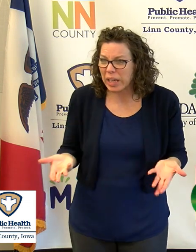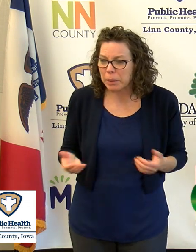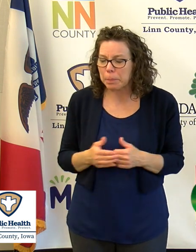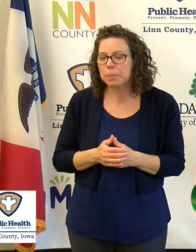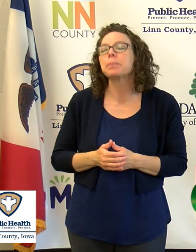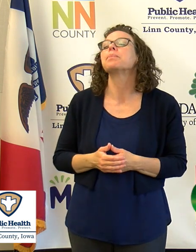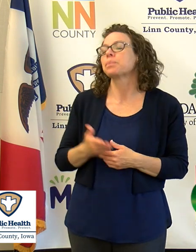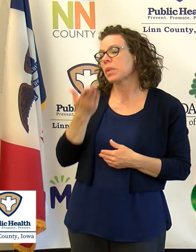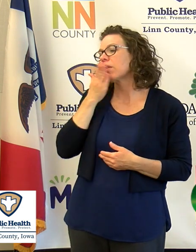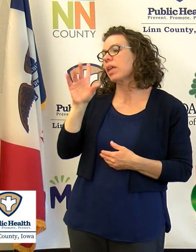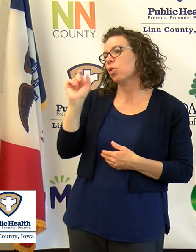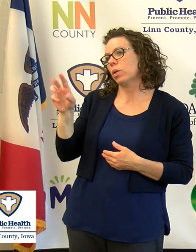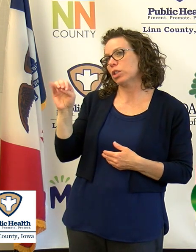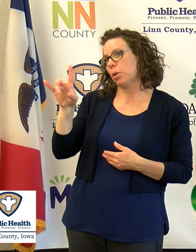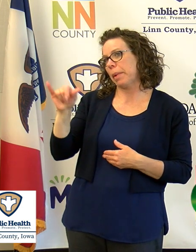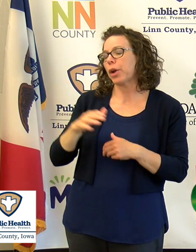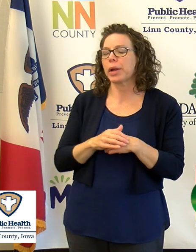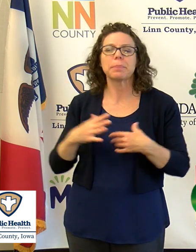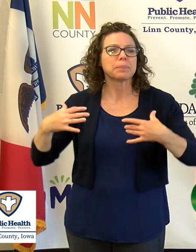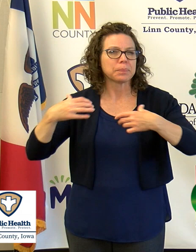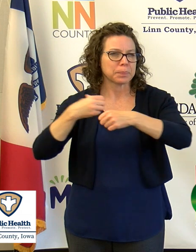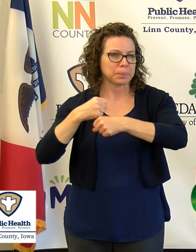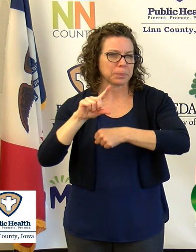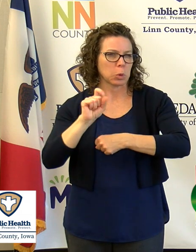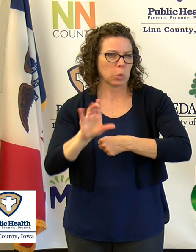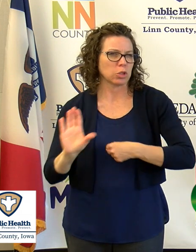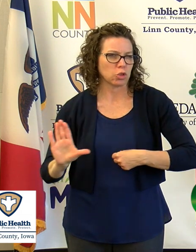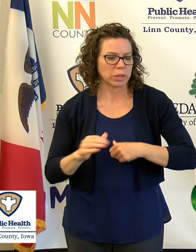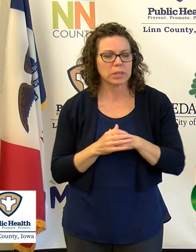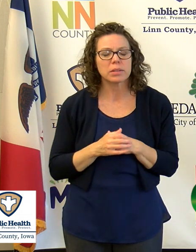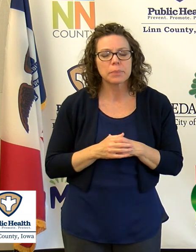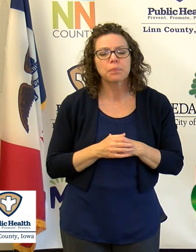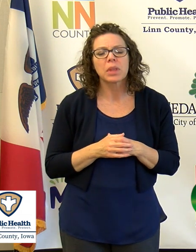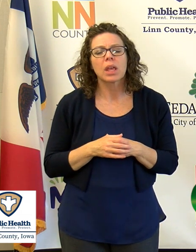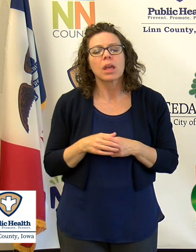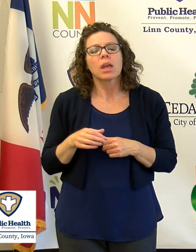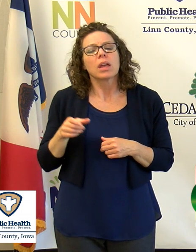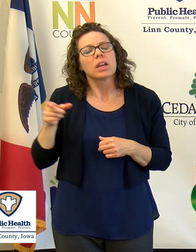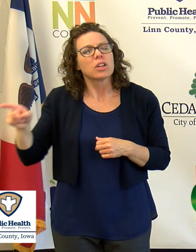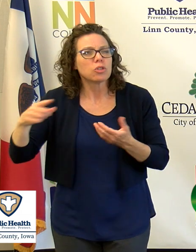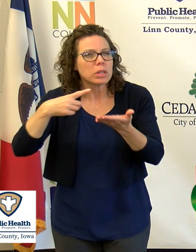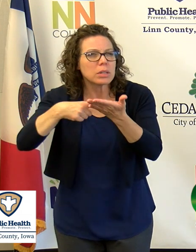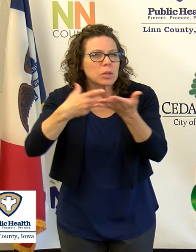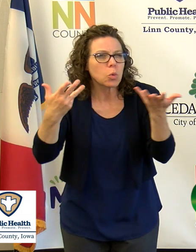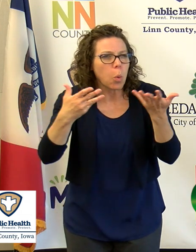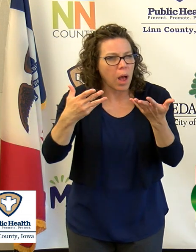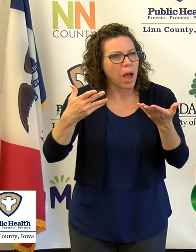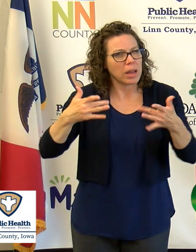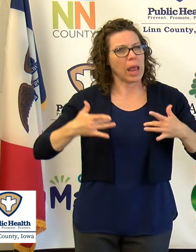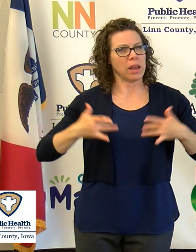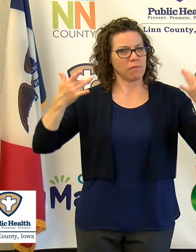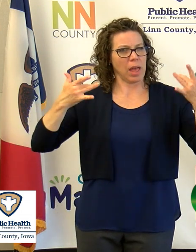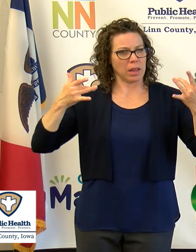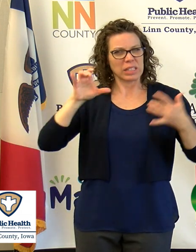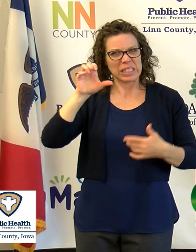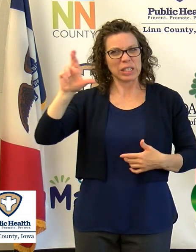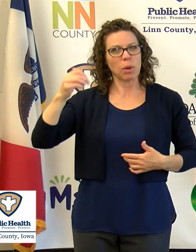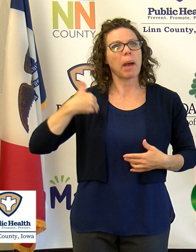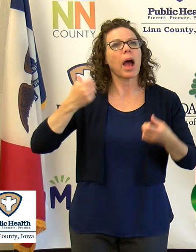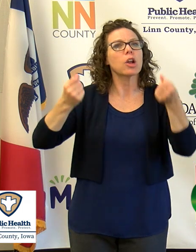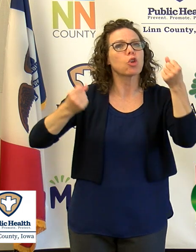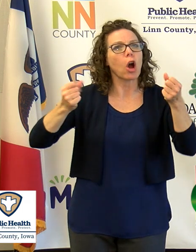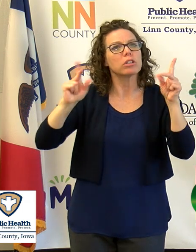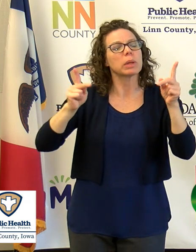thank you for your question, Mary. So to paraphrase what Mary had asked is about an event with cars